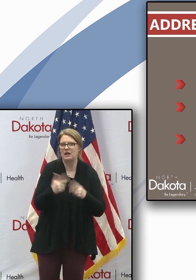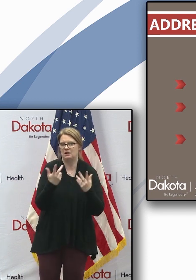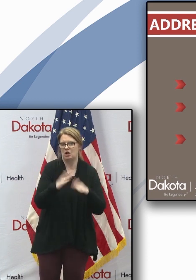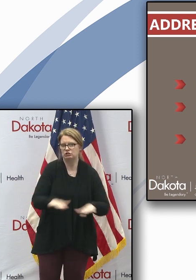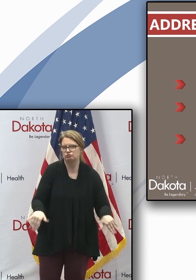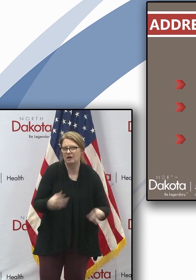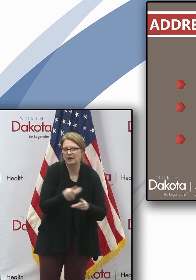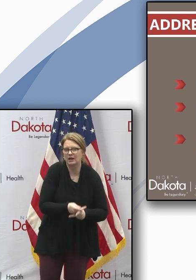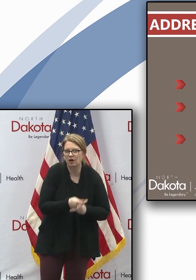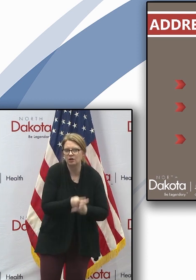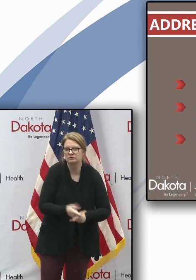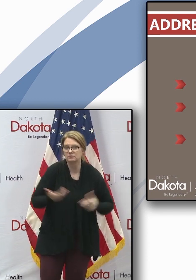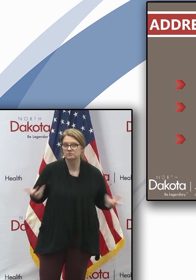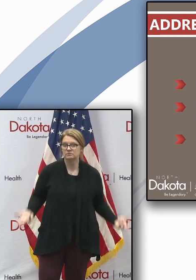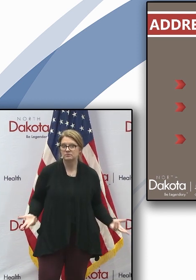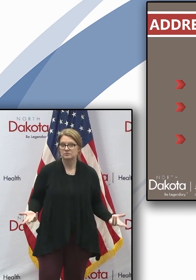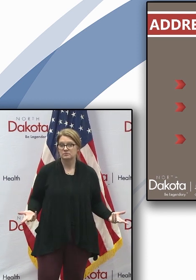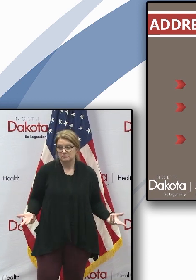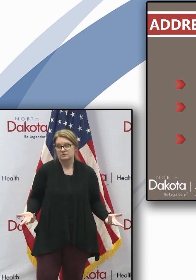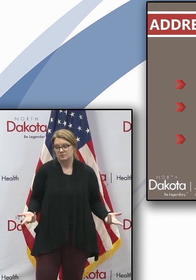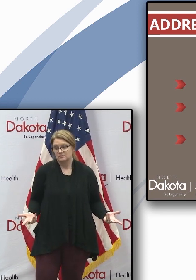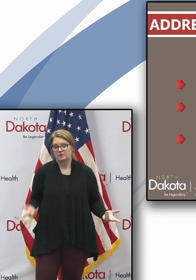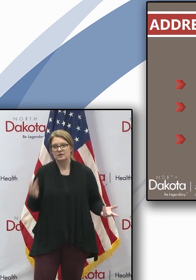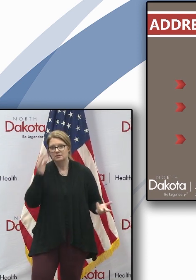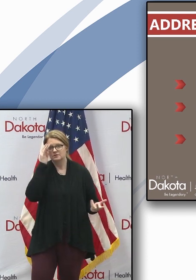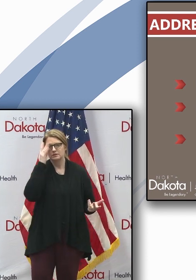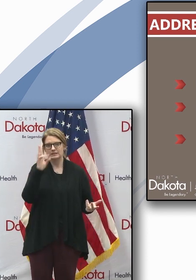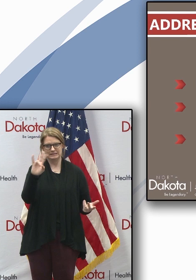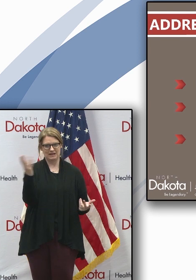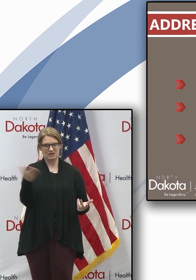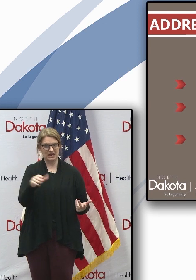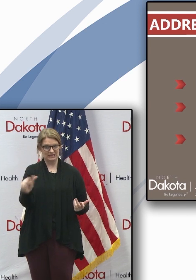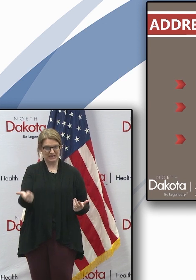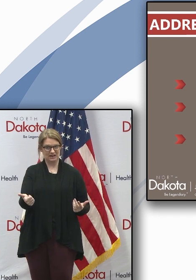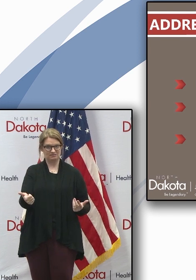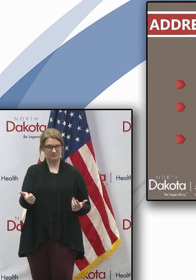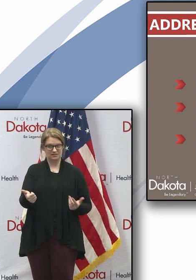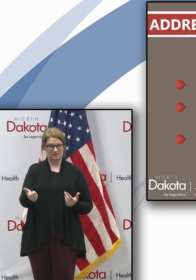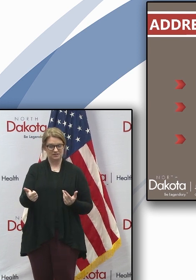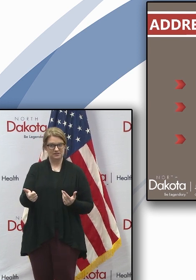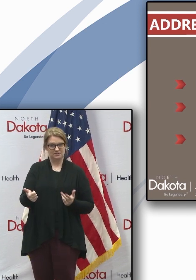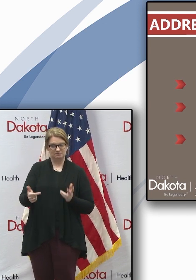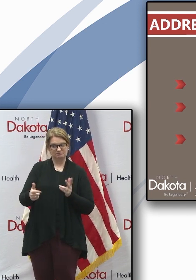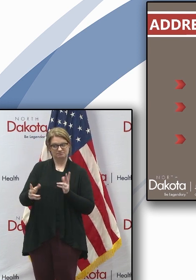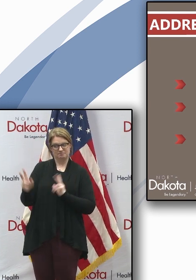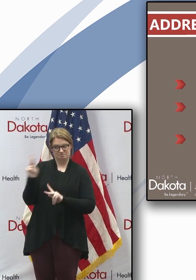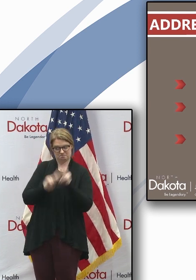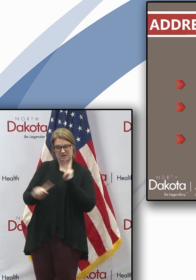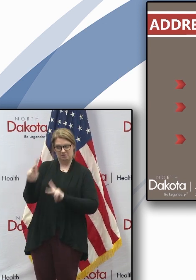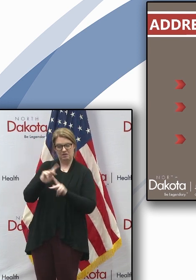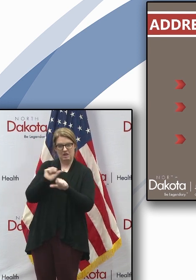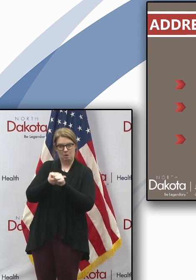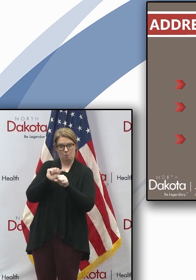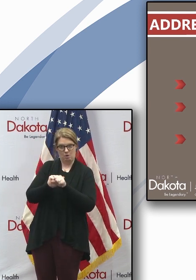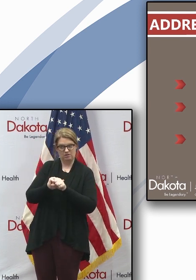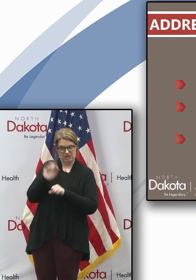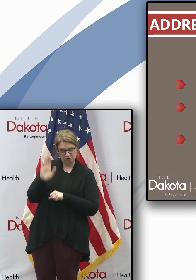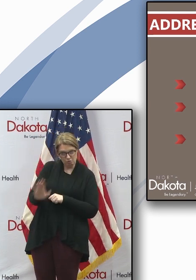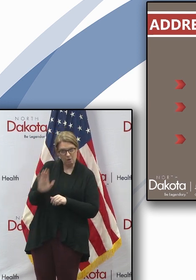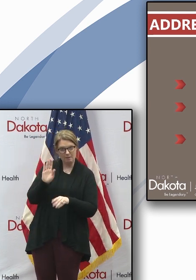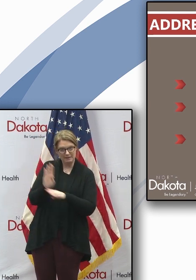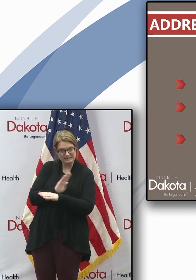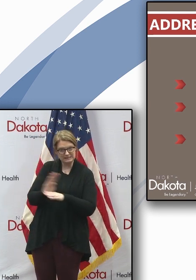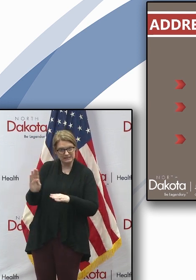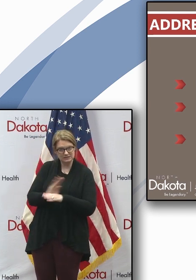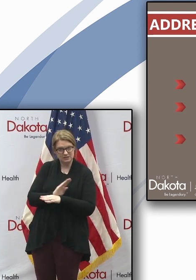working for you in North Dakota, there's a seven out of 10 chance or higher that someone in your organization that worked for you was able to work